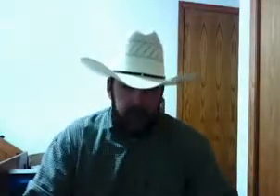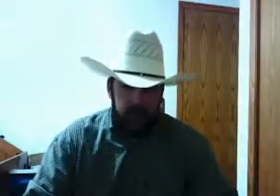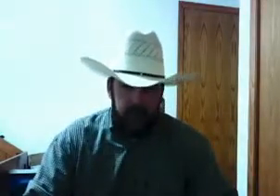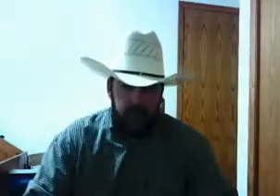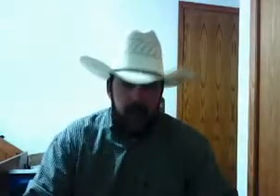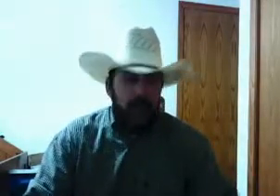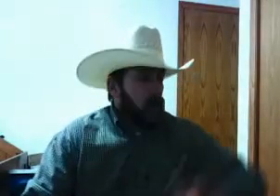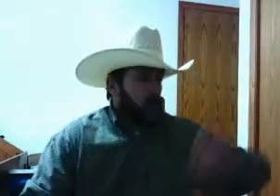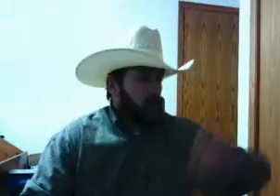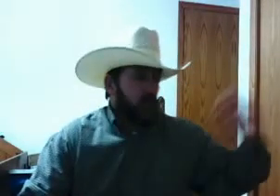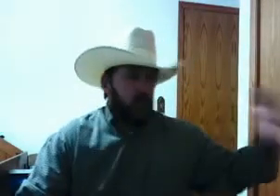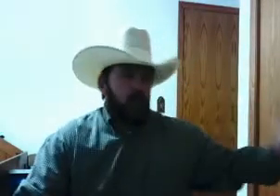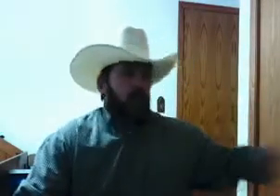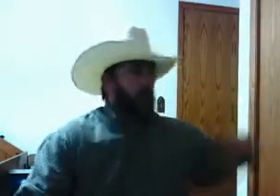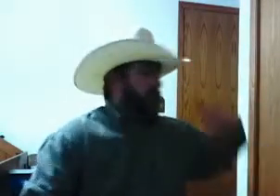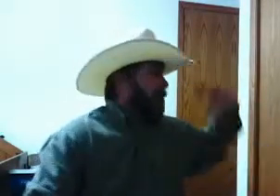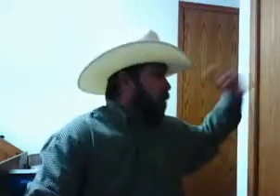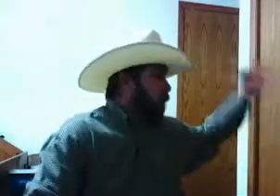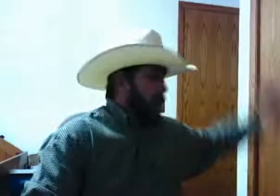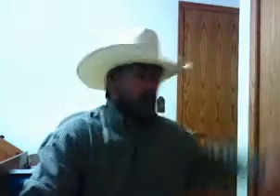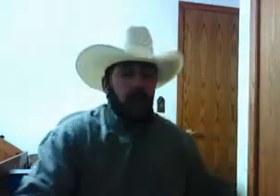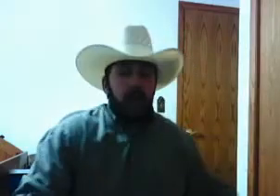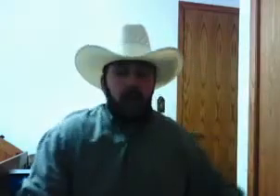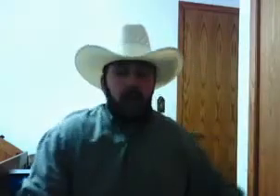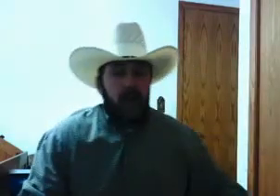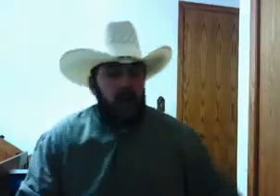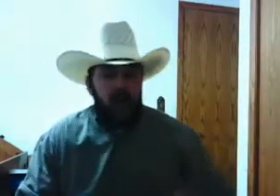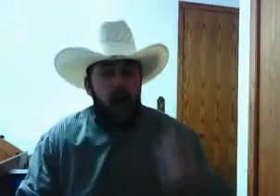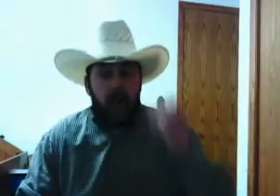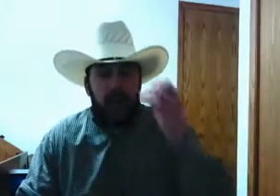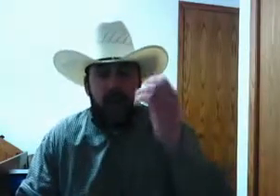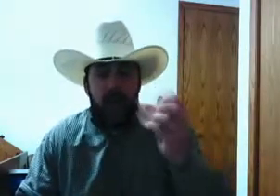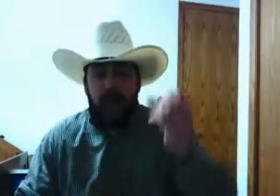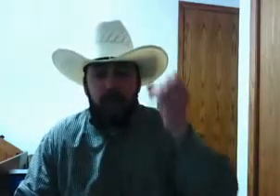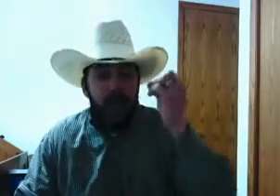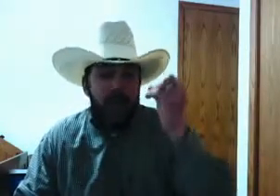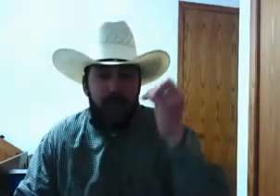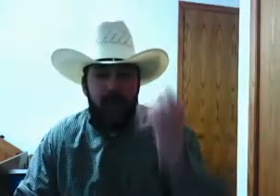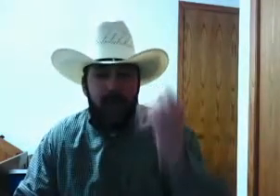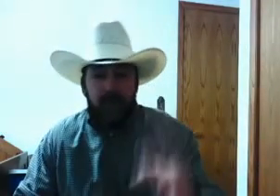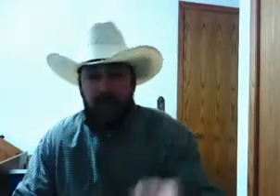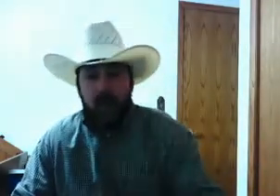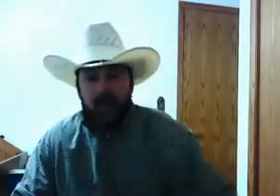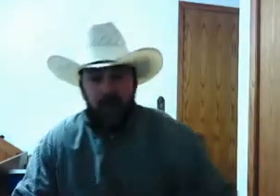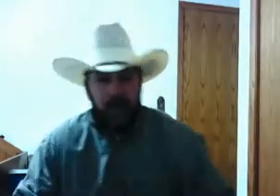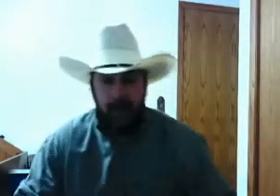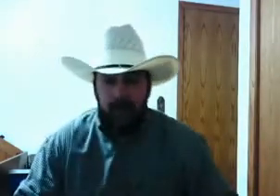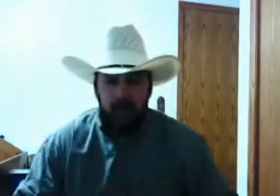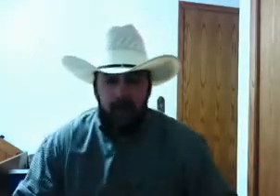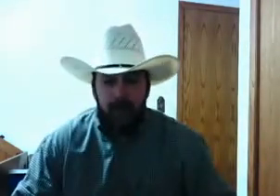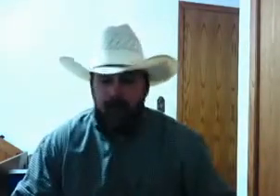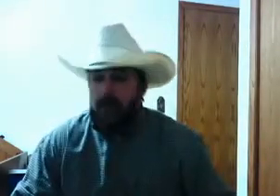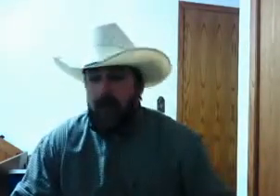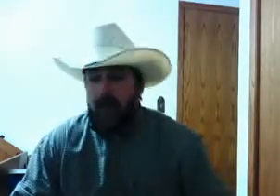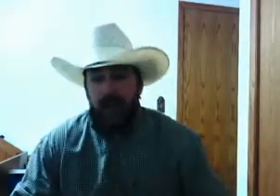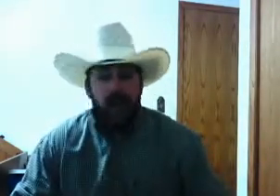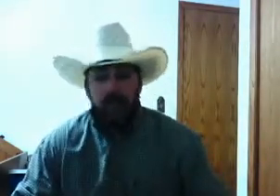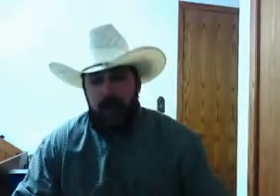at a grocery store, in town, whatever, they are just talking down and bad-mouthing their mom and daddy. They, by God, better be